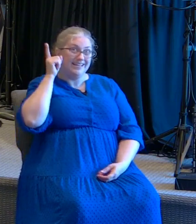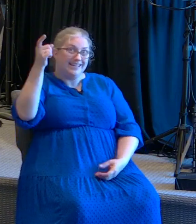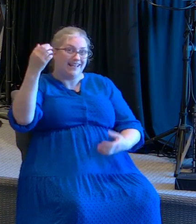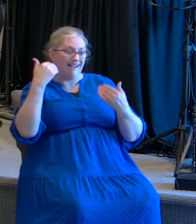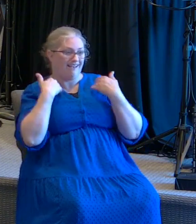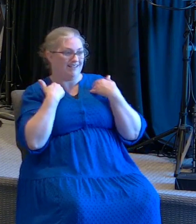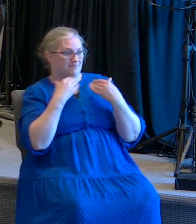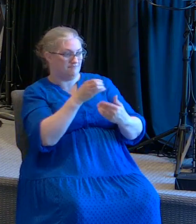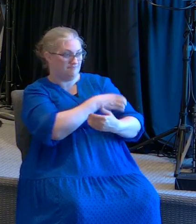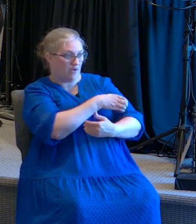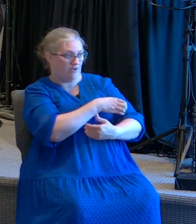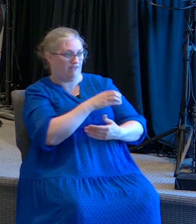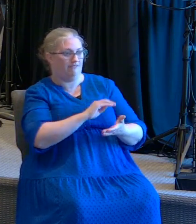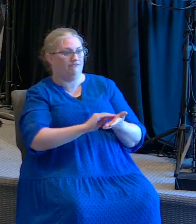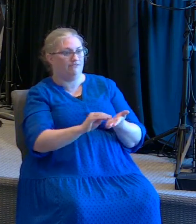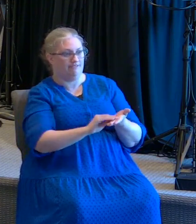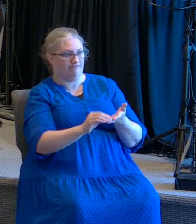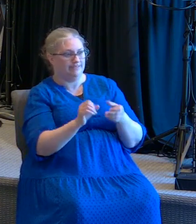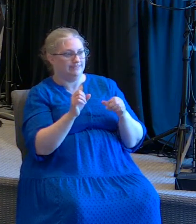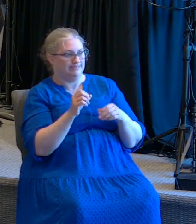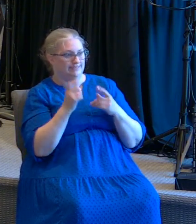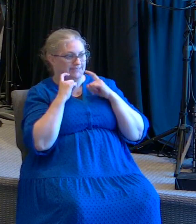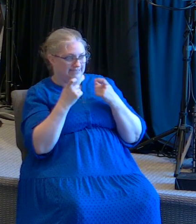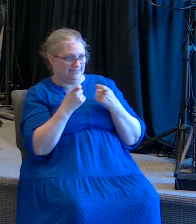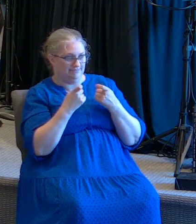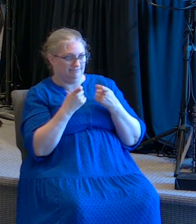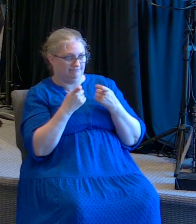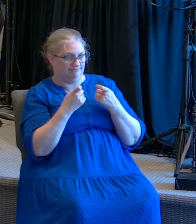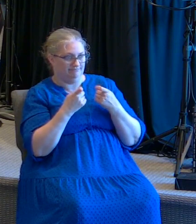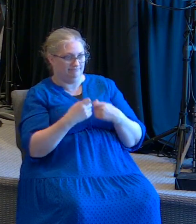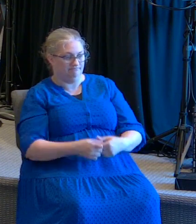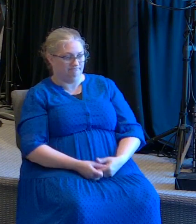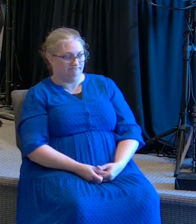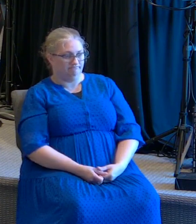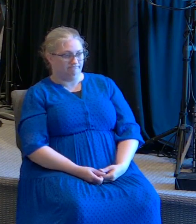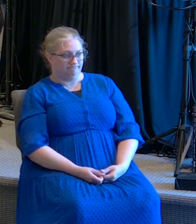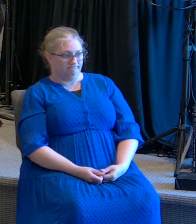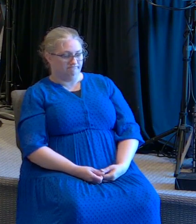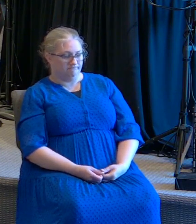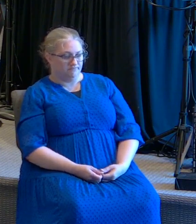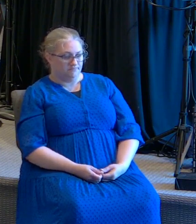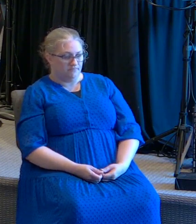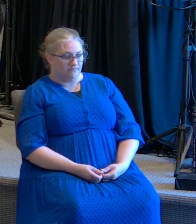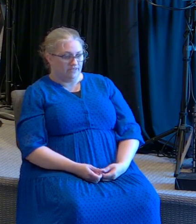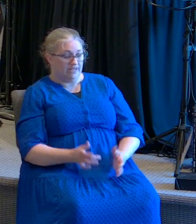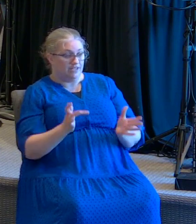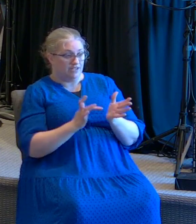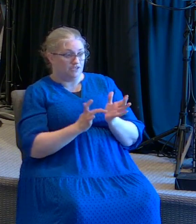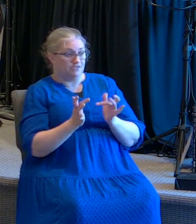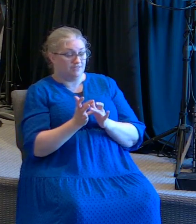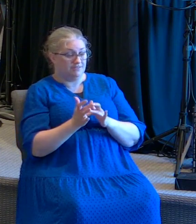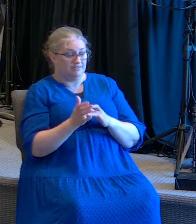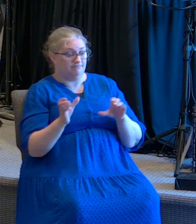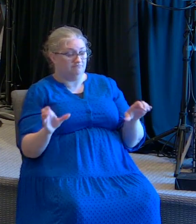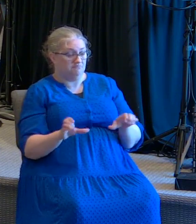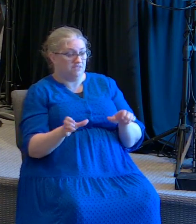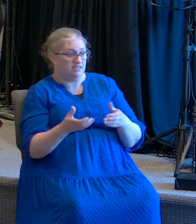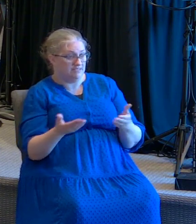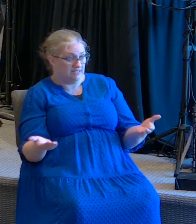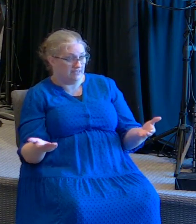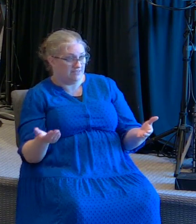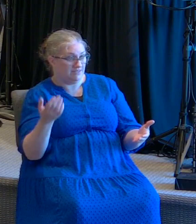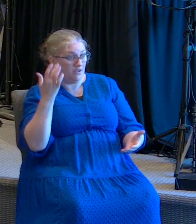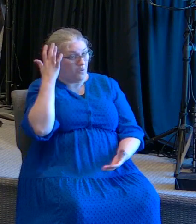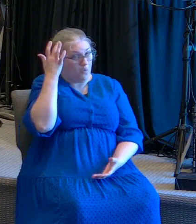Para que ellos se dieran cuenta que él tiene el poder de perdonar pecados. Jesus does things from time to time just to give you